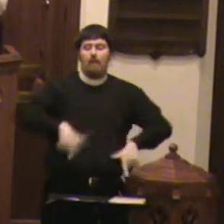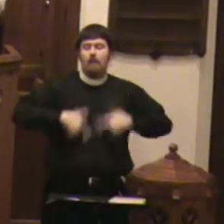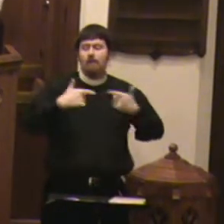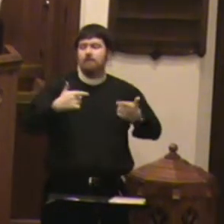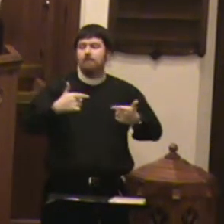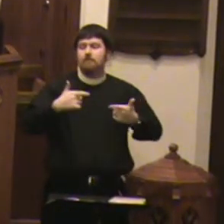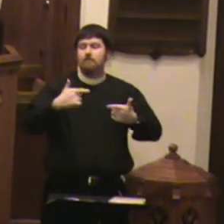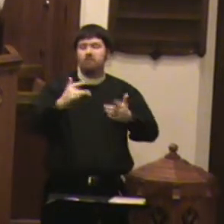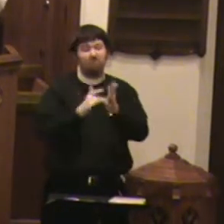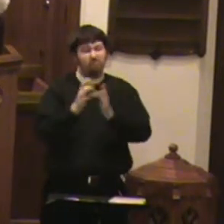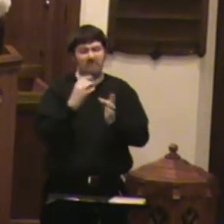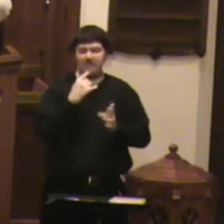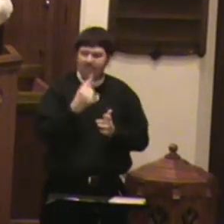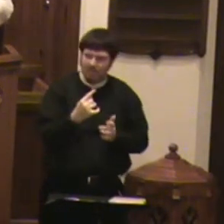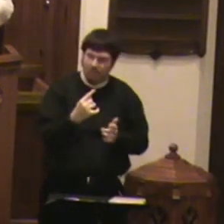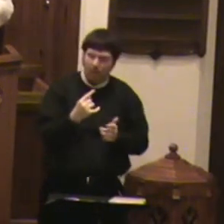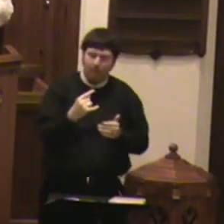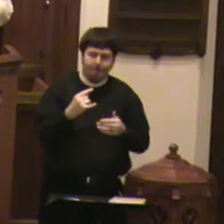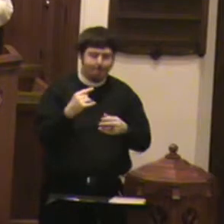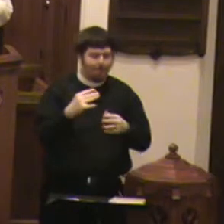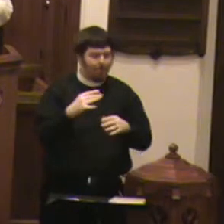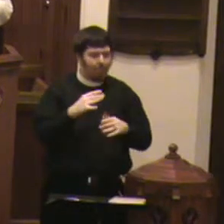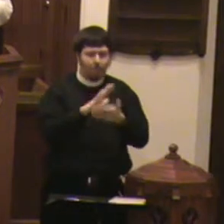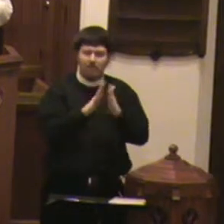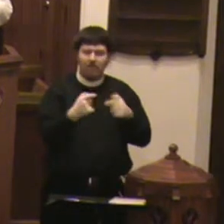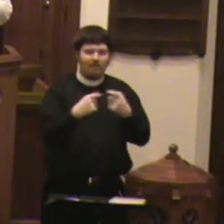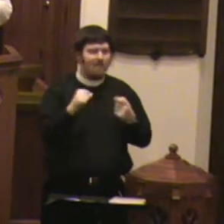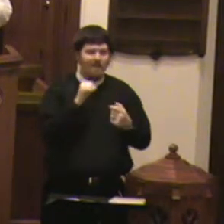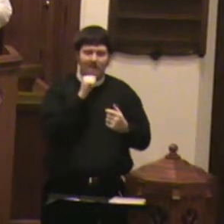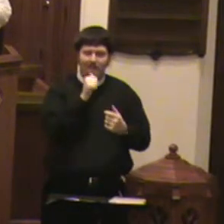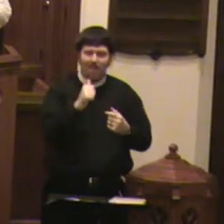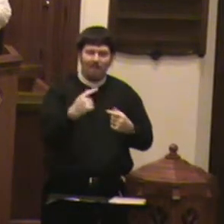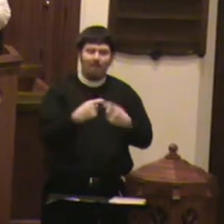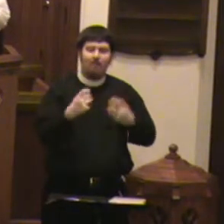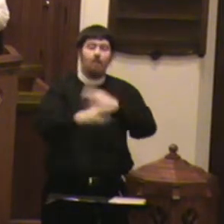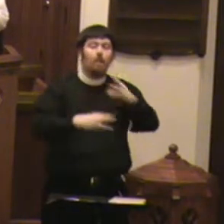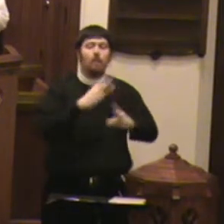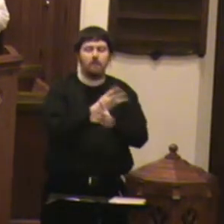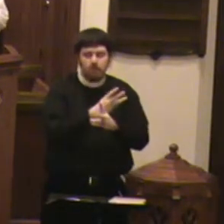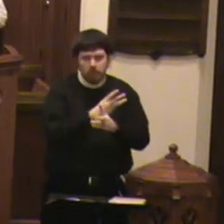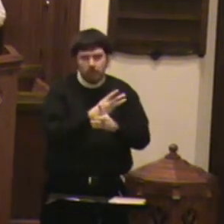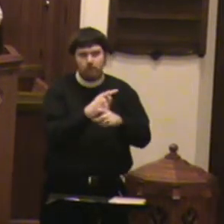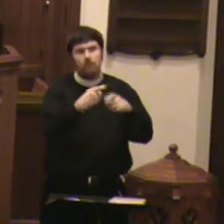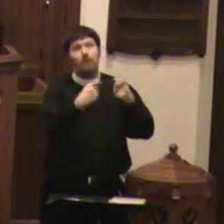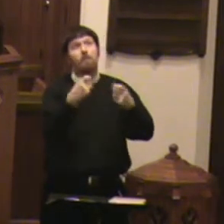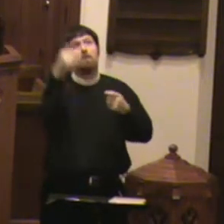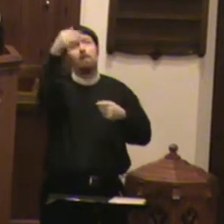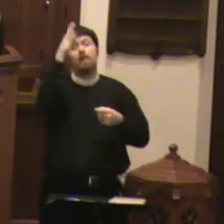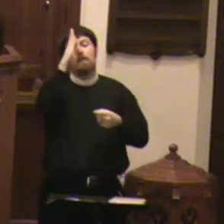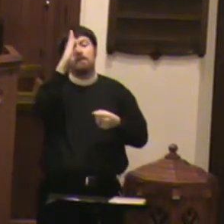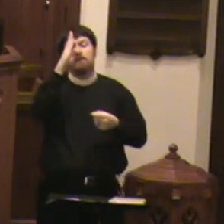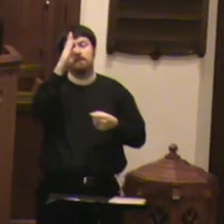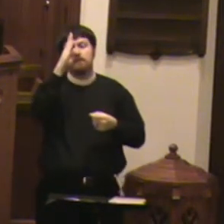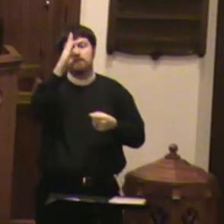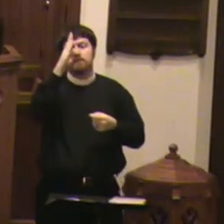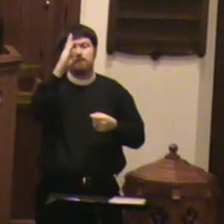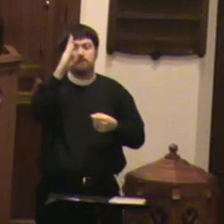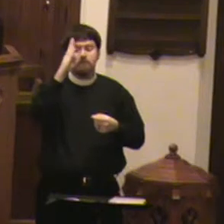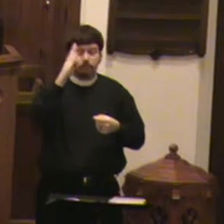that peace comes not from the Lord, it comes from God. It comes from what God has done